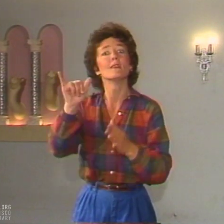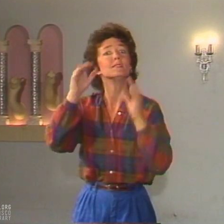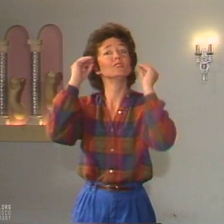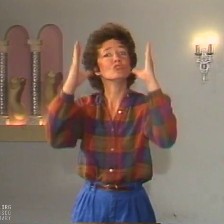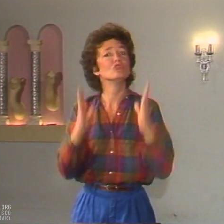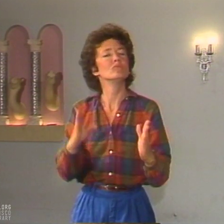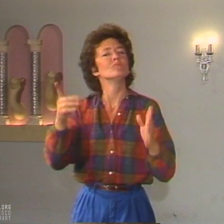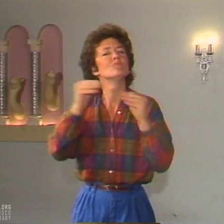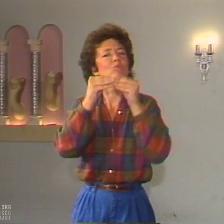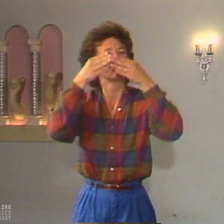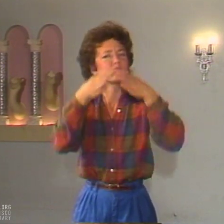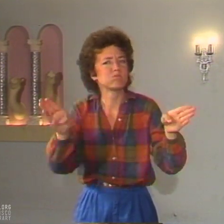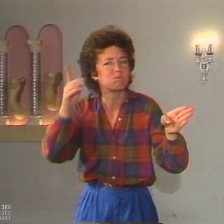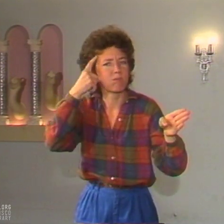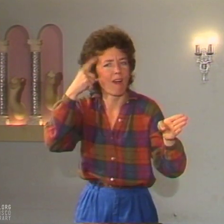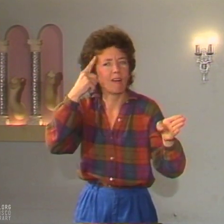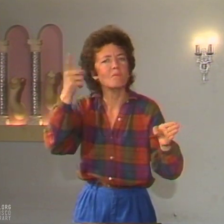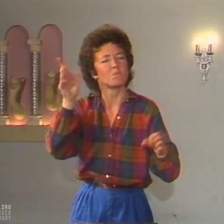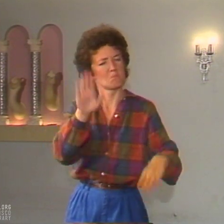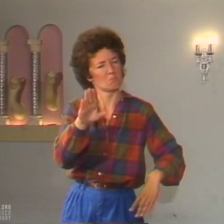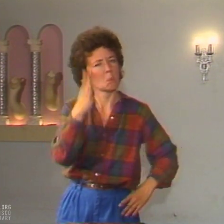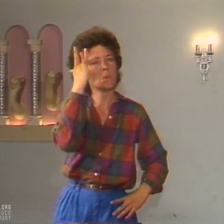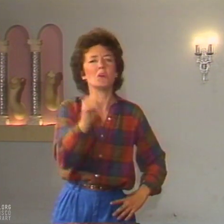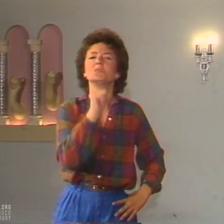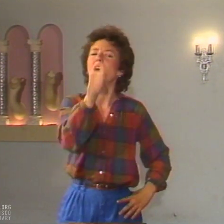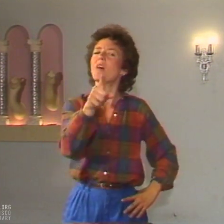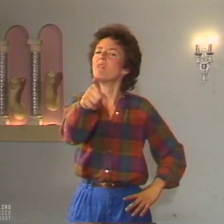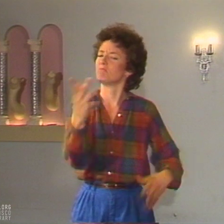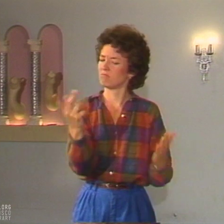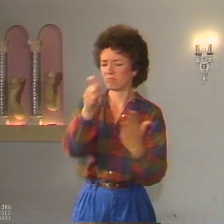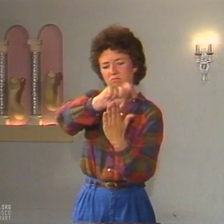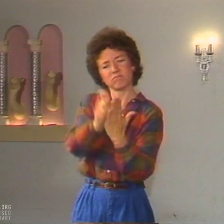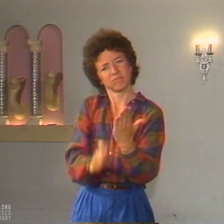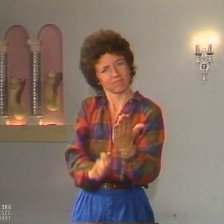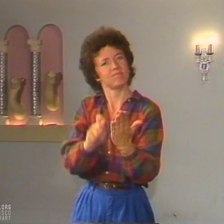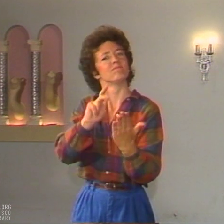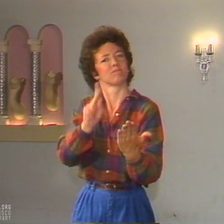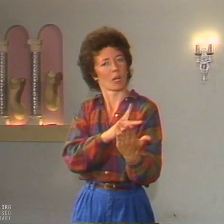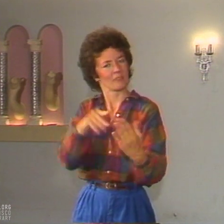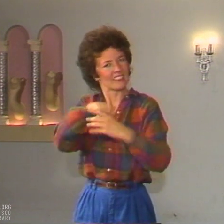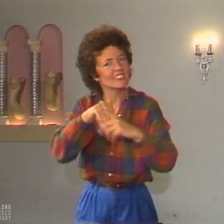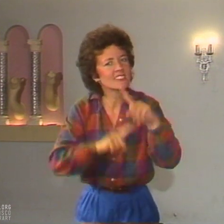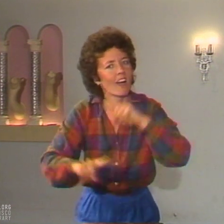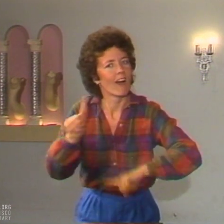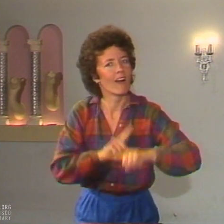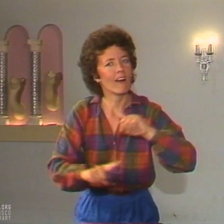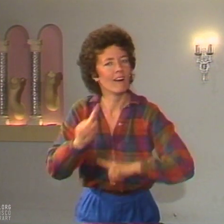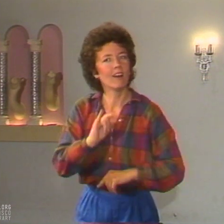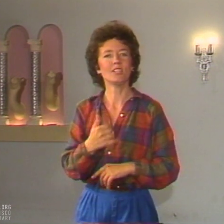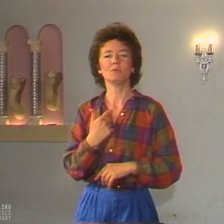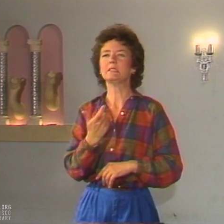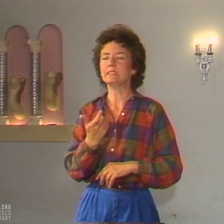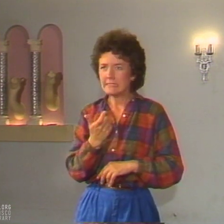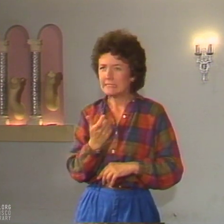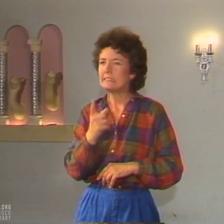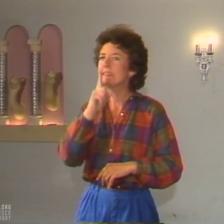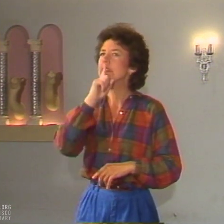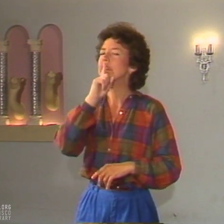The professor, however, was very progressive and said, Why don't you write your poetry in sign language? I thought,